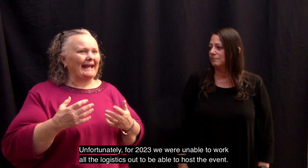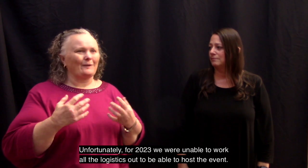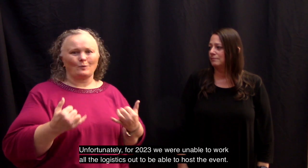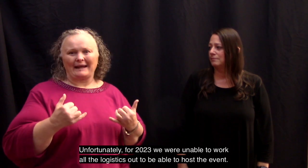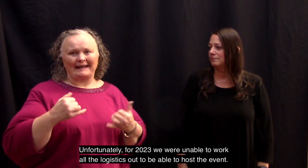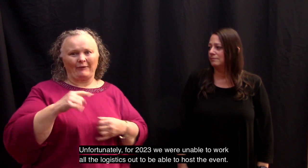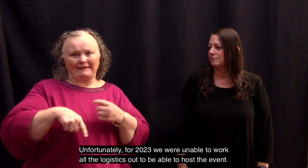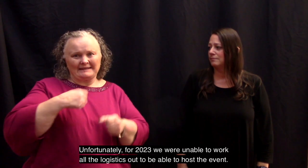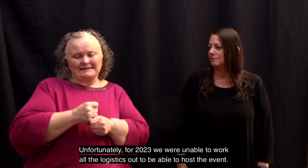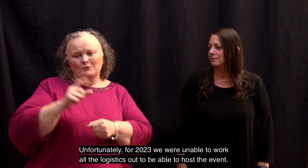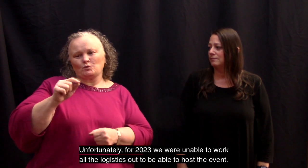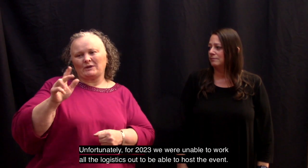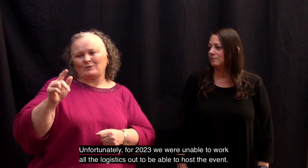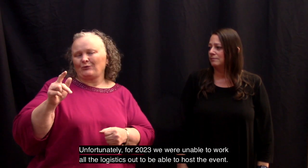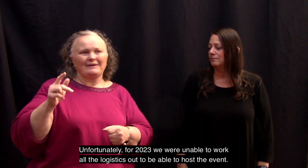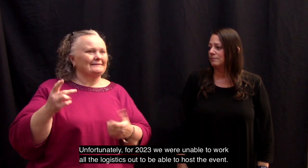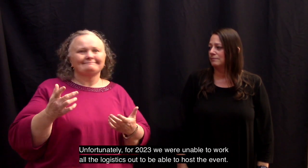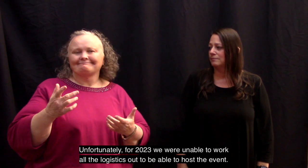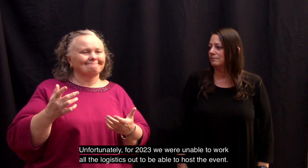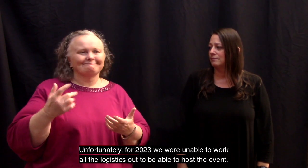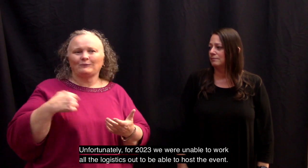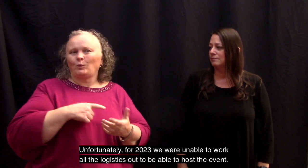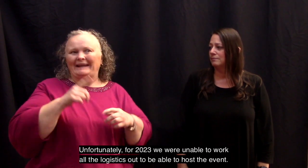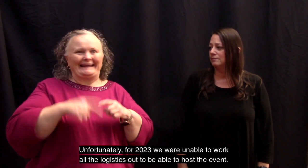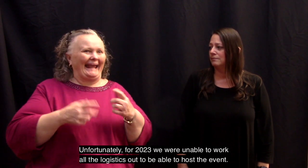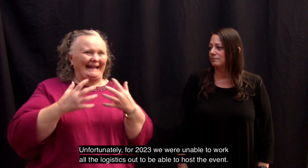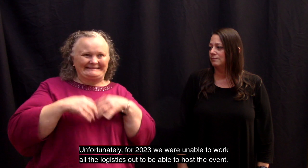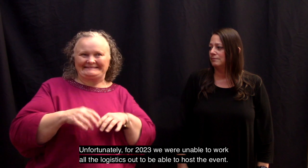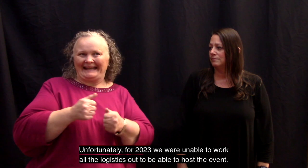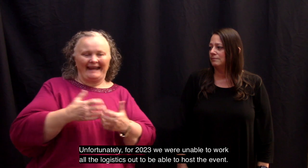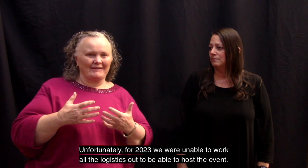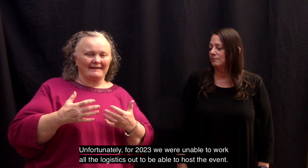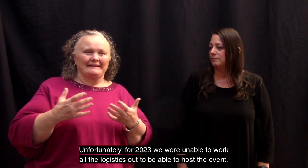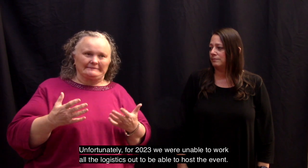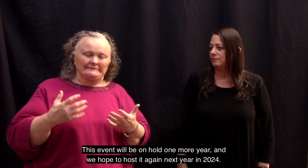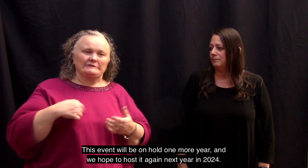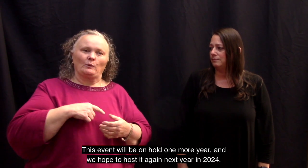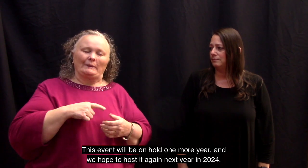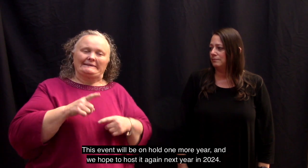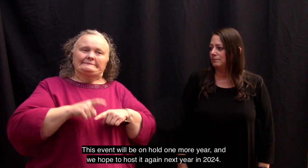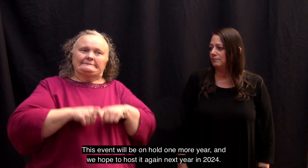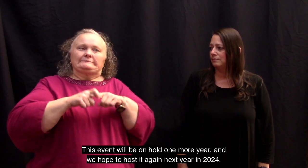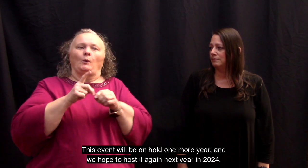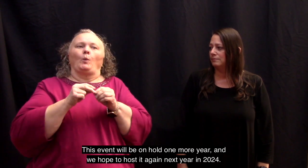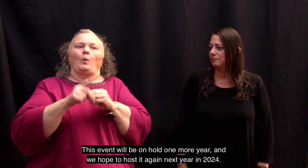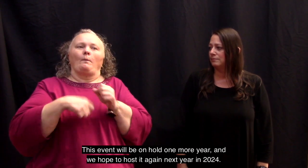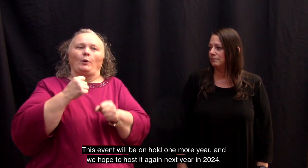Unfortunately for 2023, we were unable to work all of the logistics out to be able to host the event. This event will be on hold